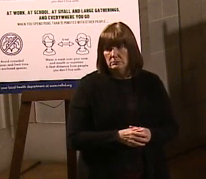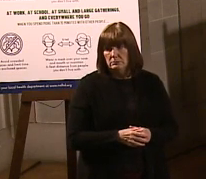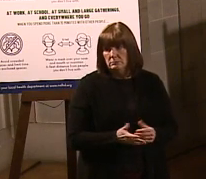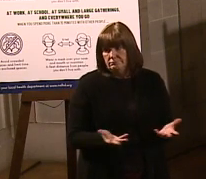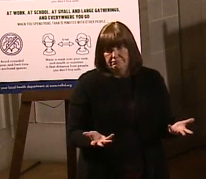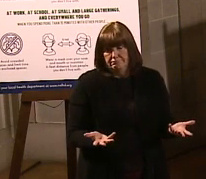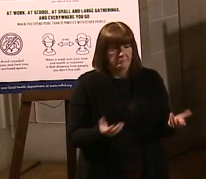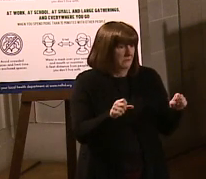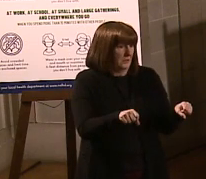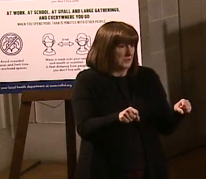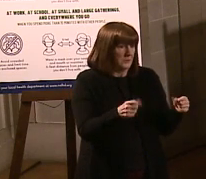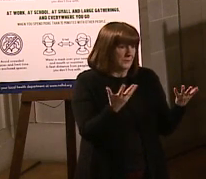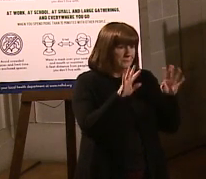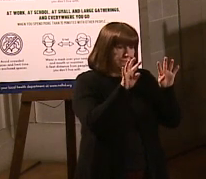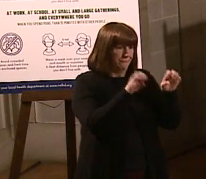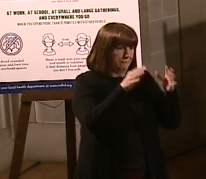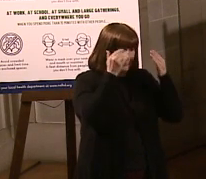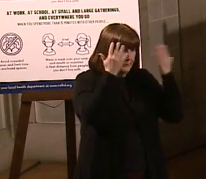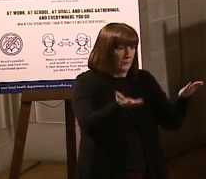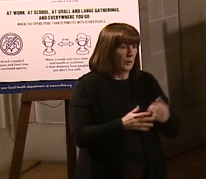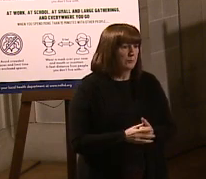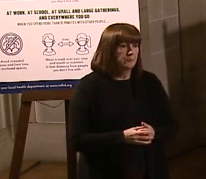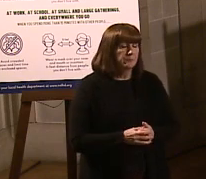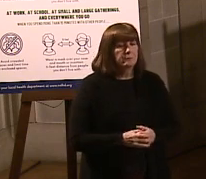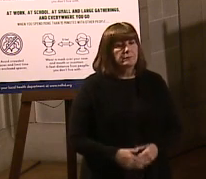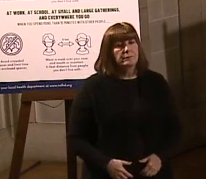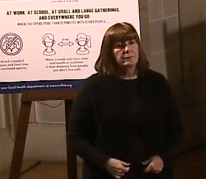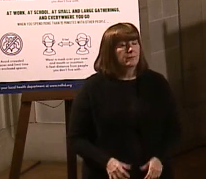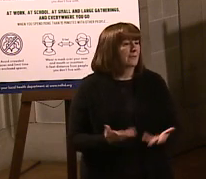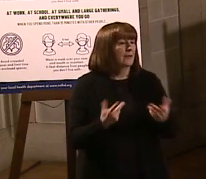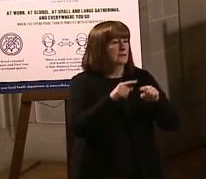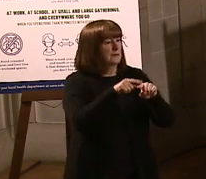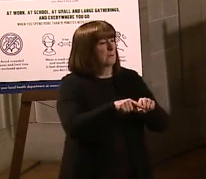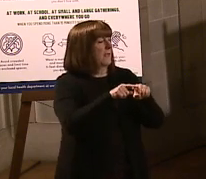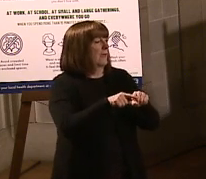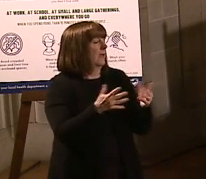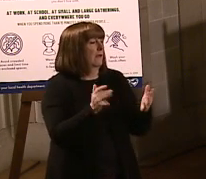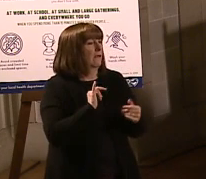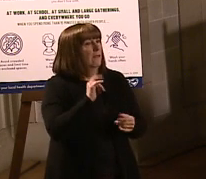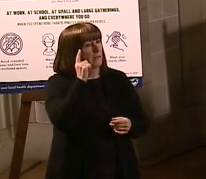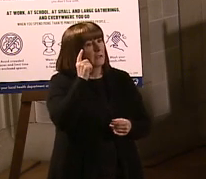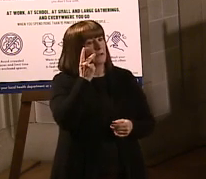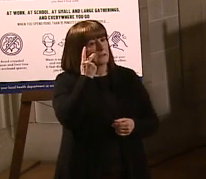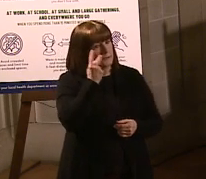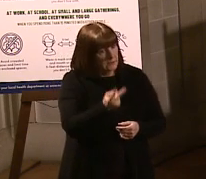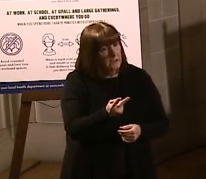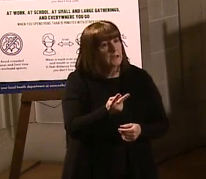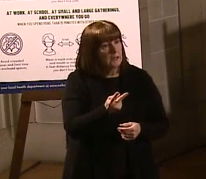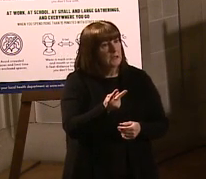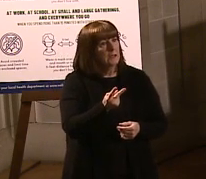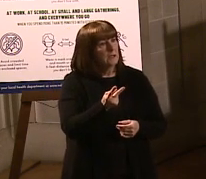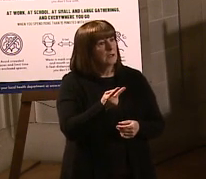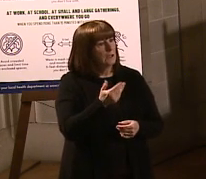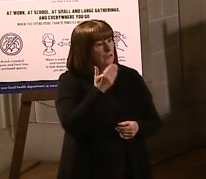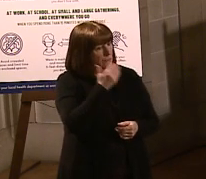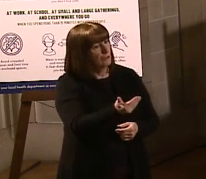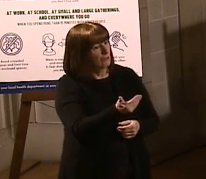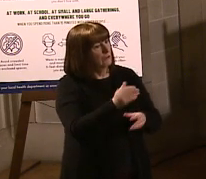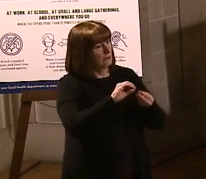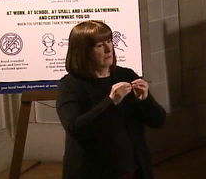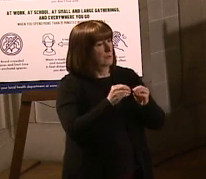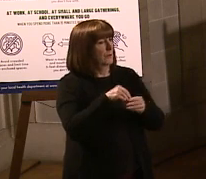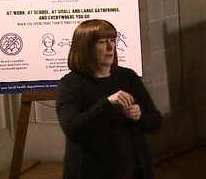Just don't know, possibly, just don't know. Again, it just kind of depends, know, certainly I think we've seen good uptake in our long-term care facilities.